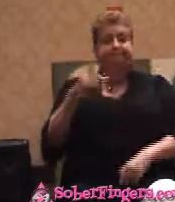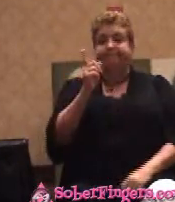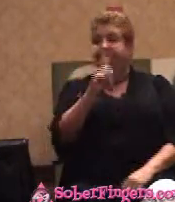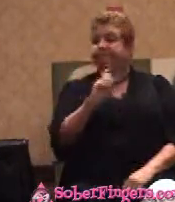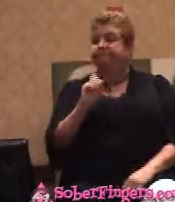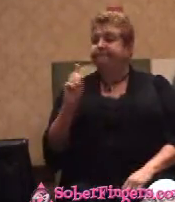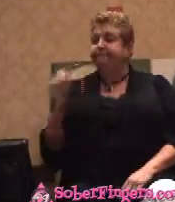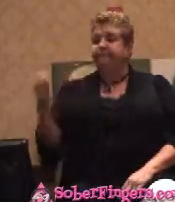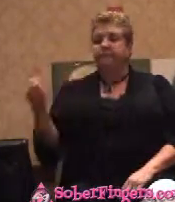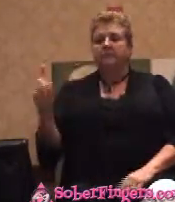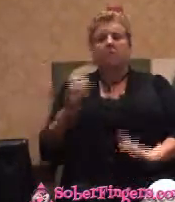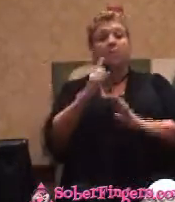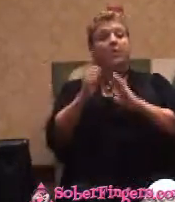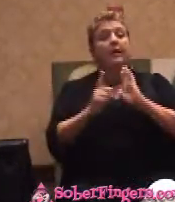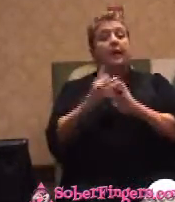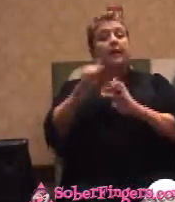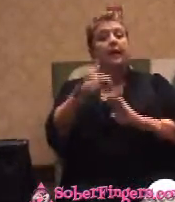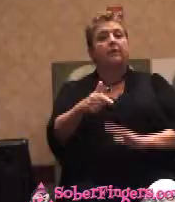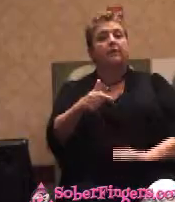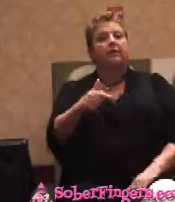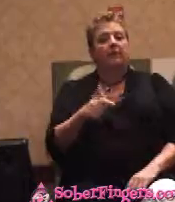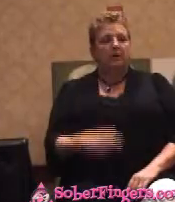An hour later, I was riding the bicycle.